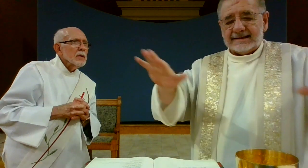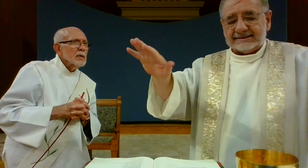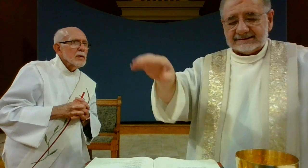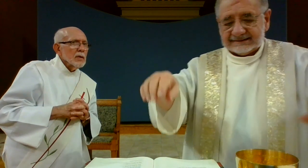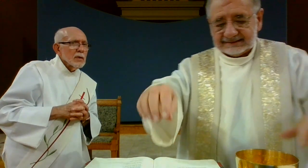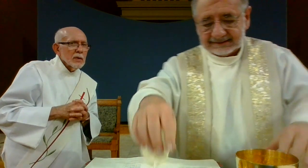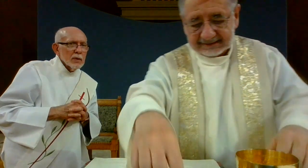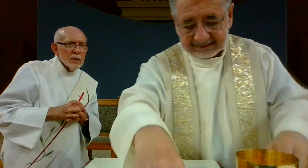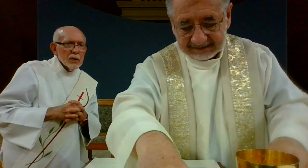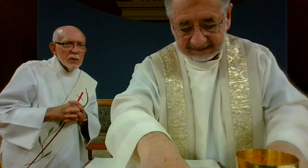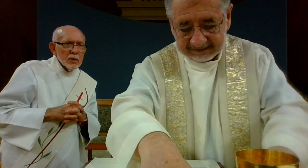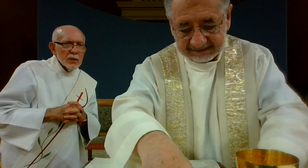called to the supper of the Lamb